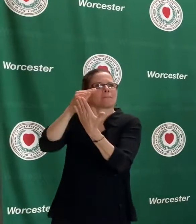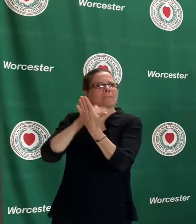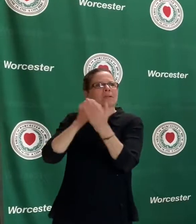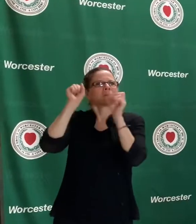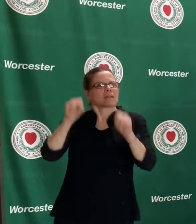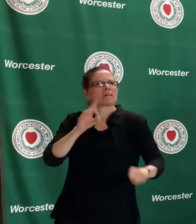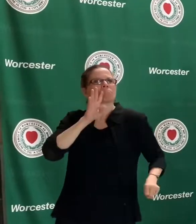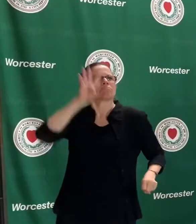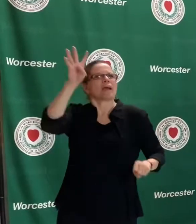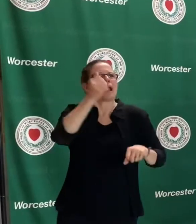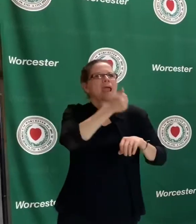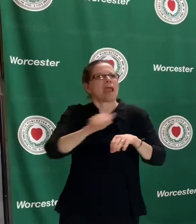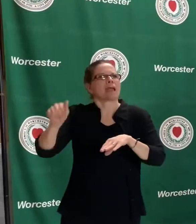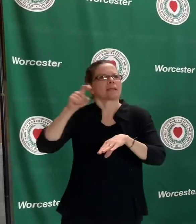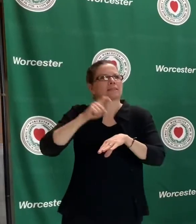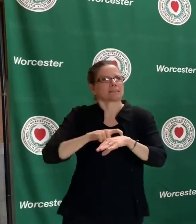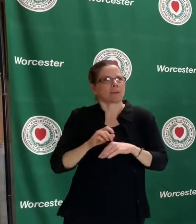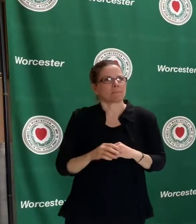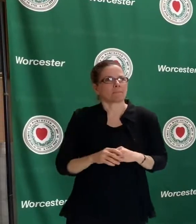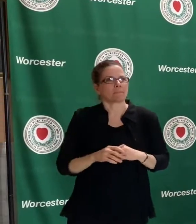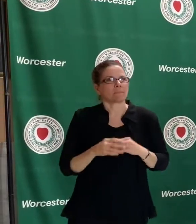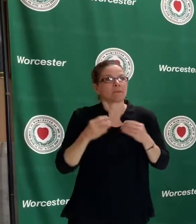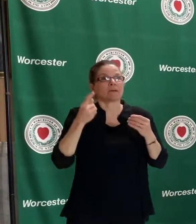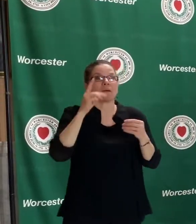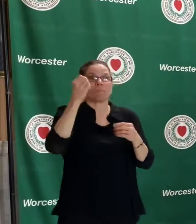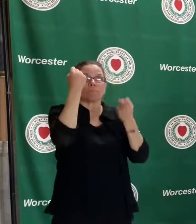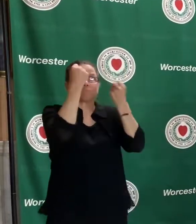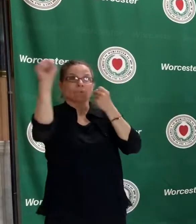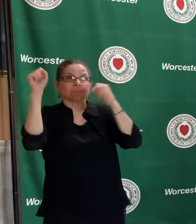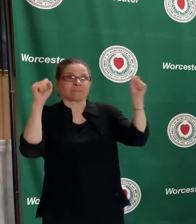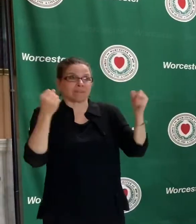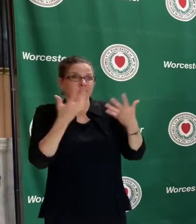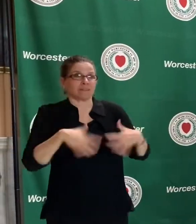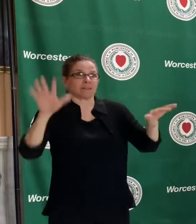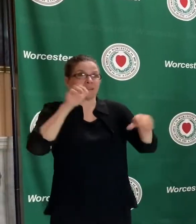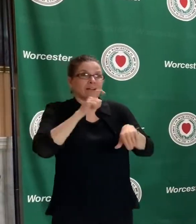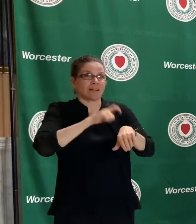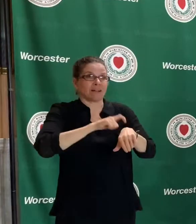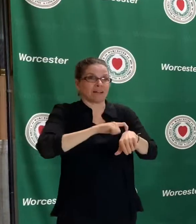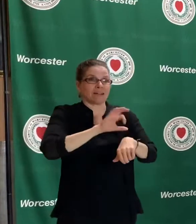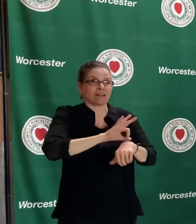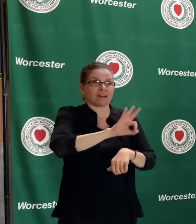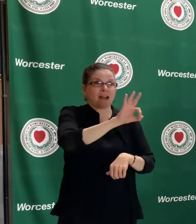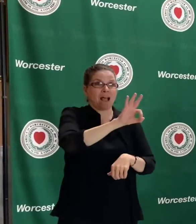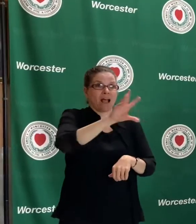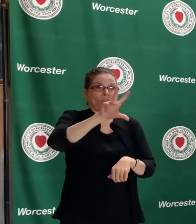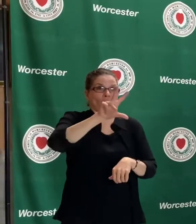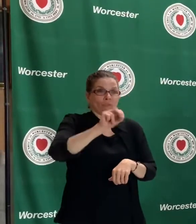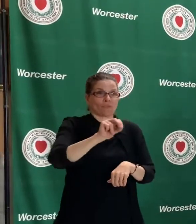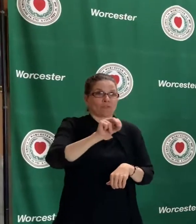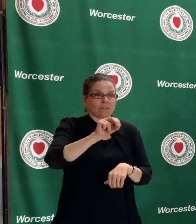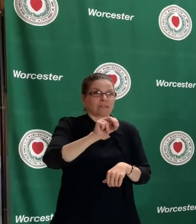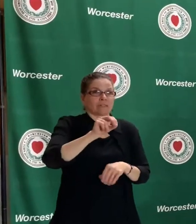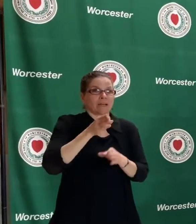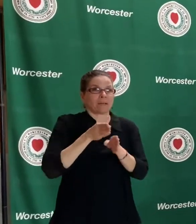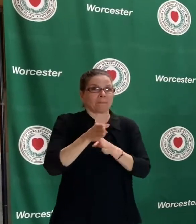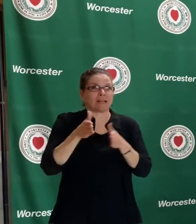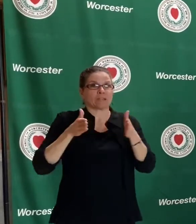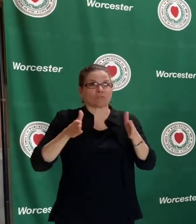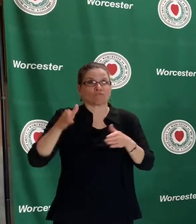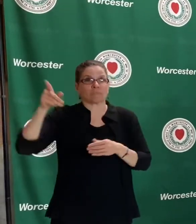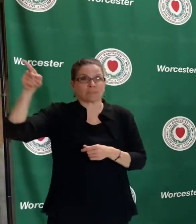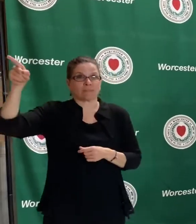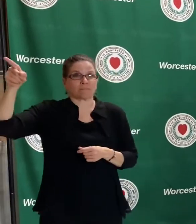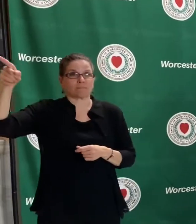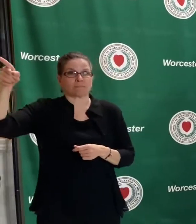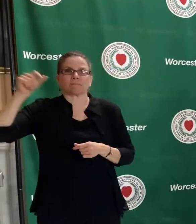protest had ended, 9.30 at night, in the Maine South area, was not part of the protest. What